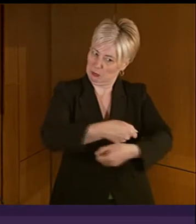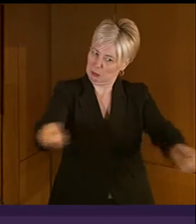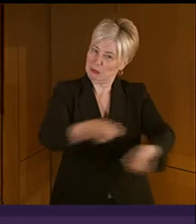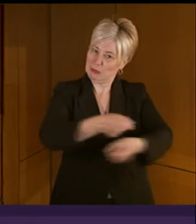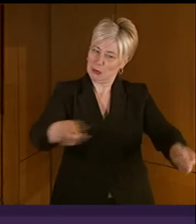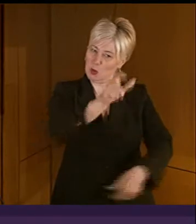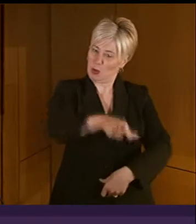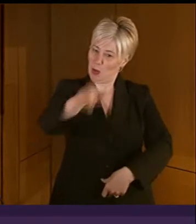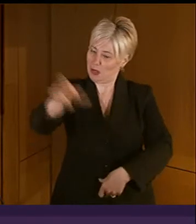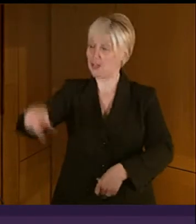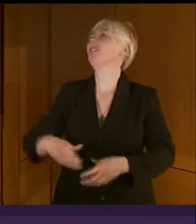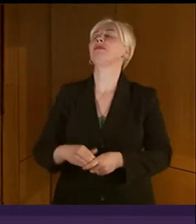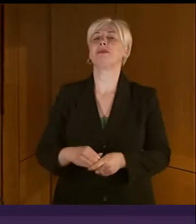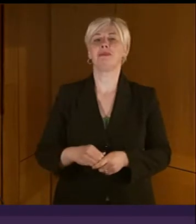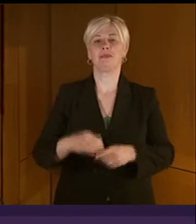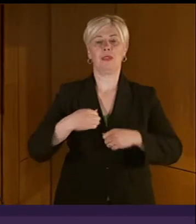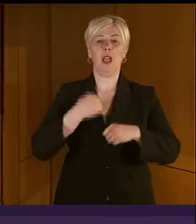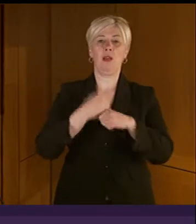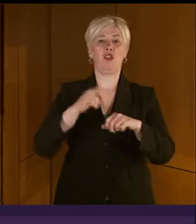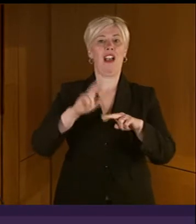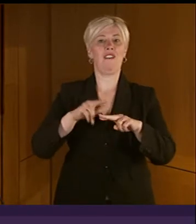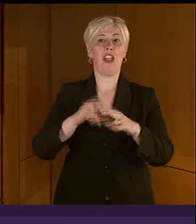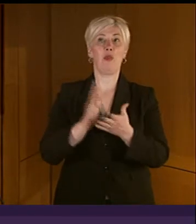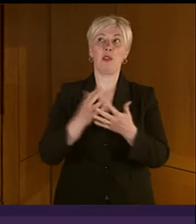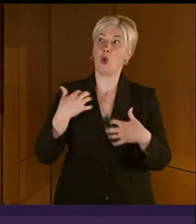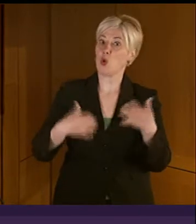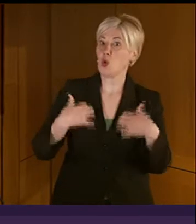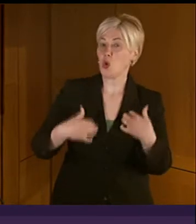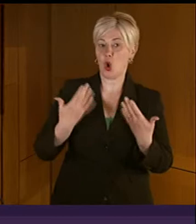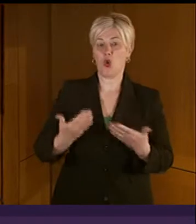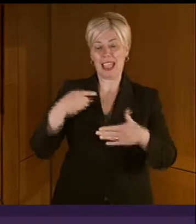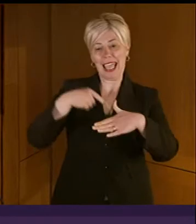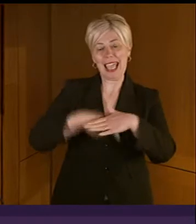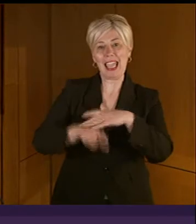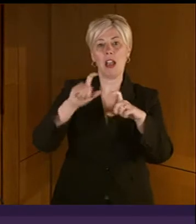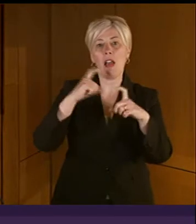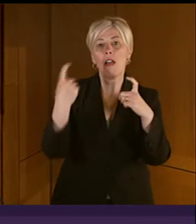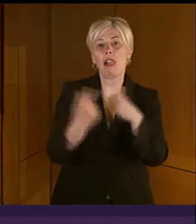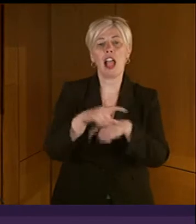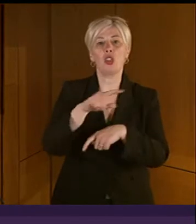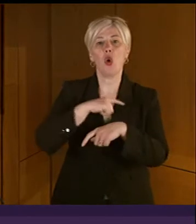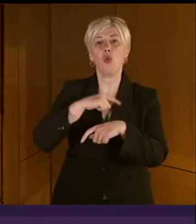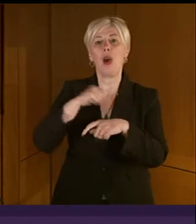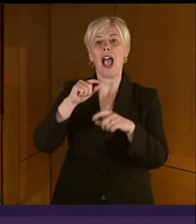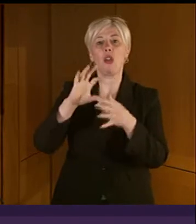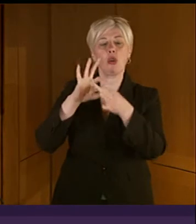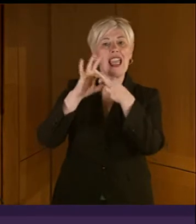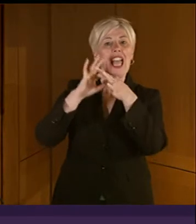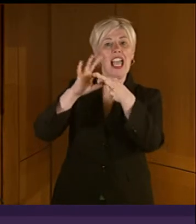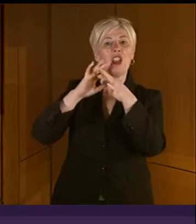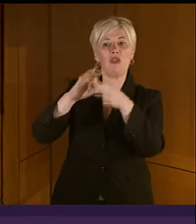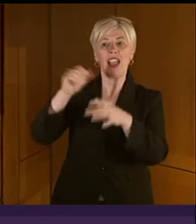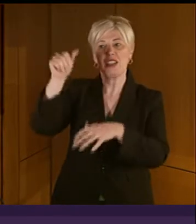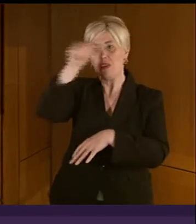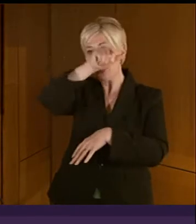My grandfather would be interested to walk into today's classroom to be met by interactive smart boards and pupils on smartphones